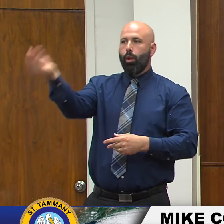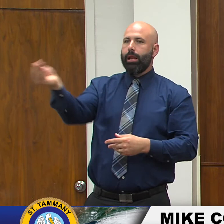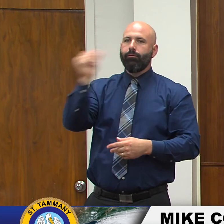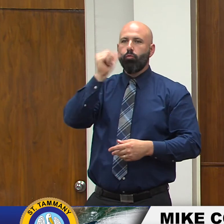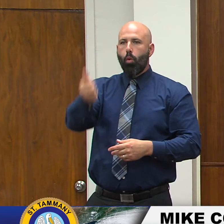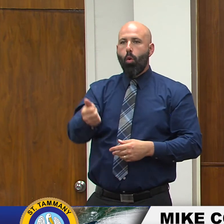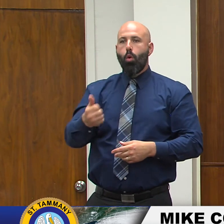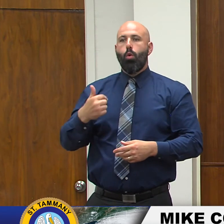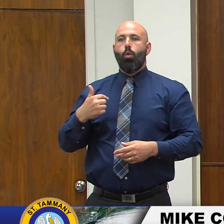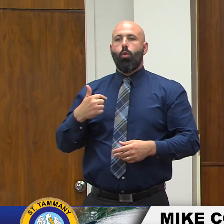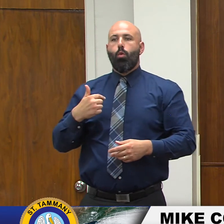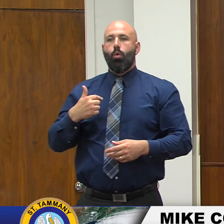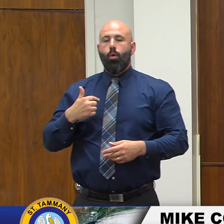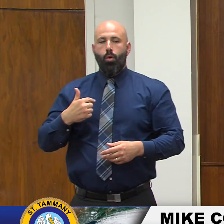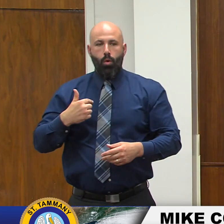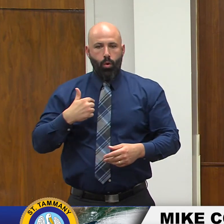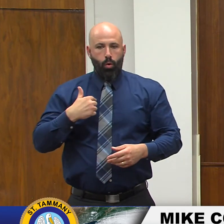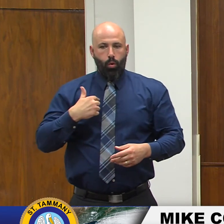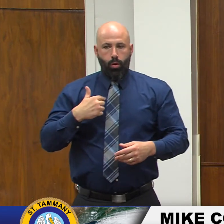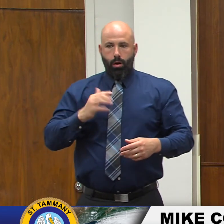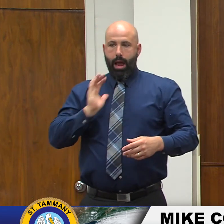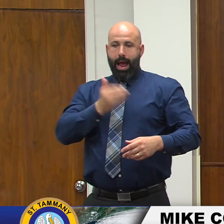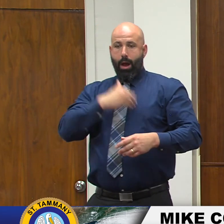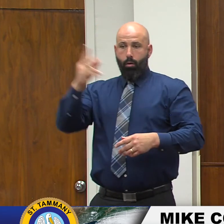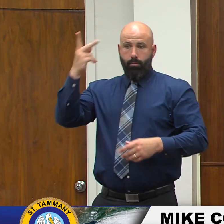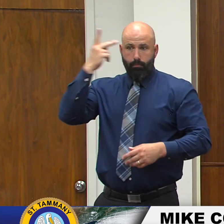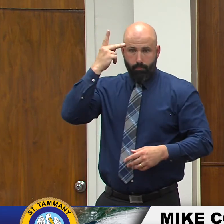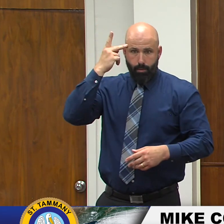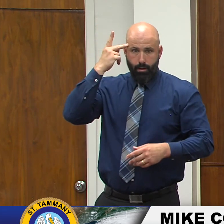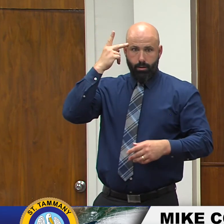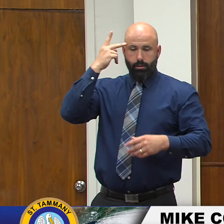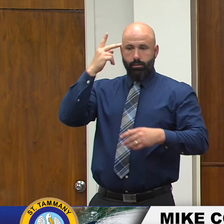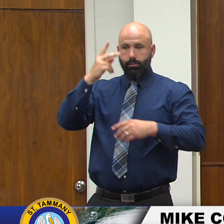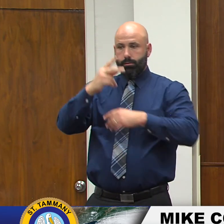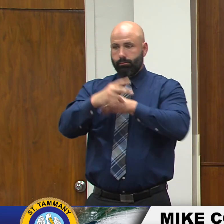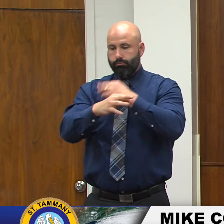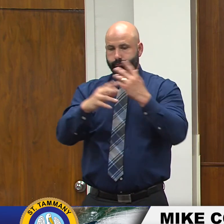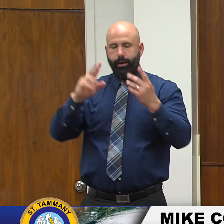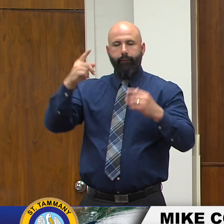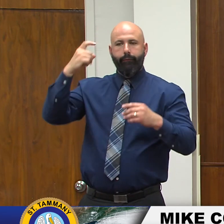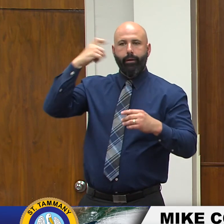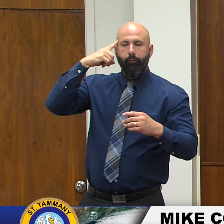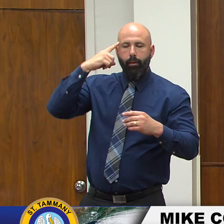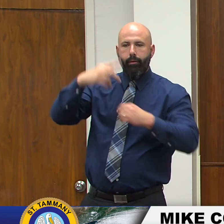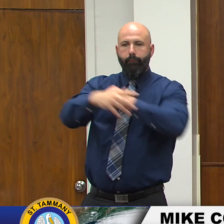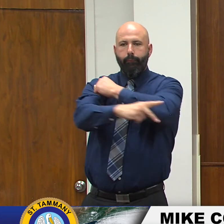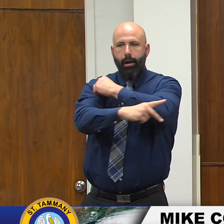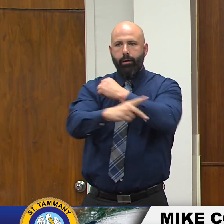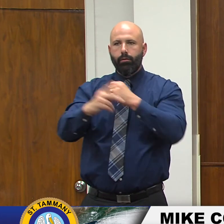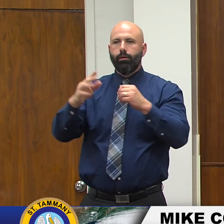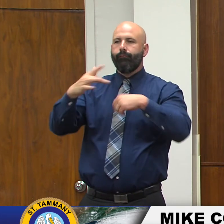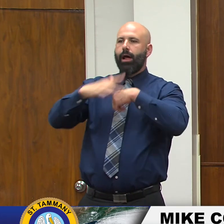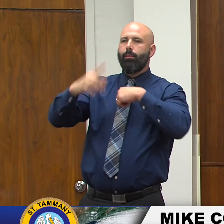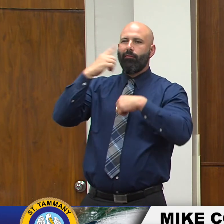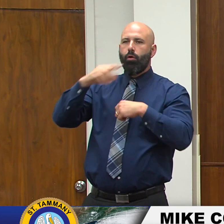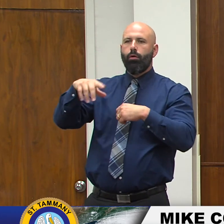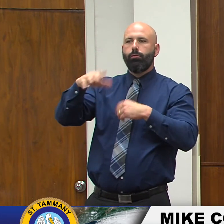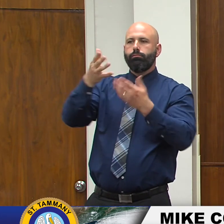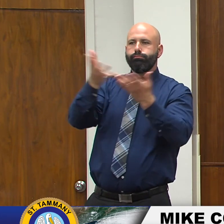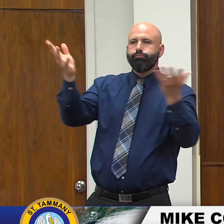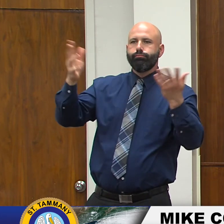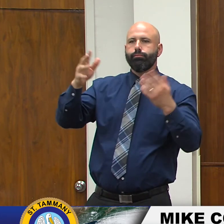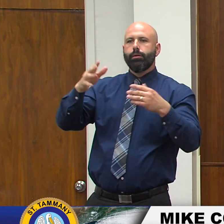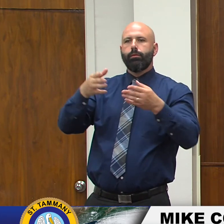to the media will be available to the public throughout uh this evening and particularly tomorrow during the day